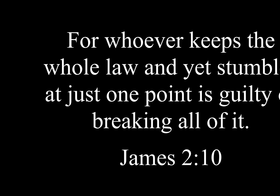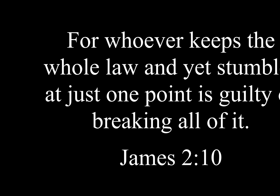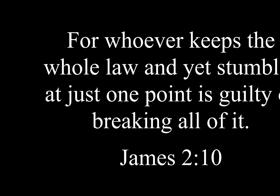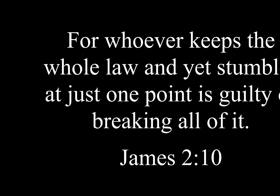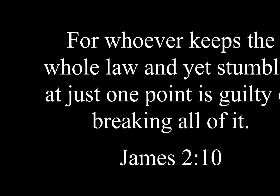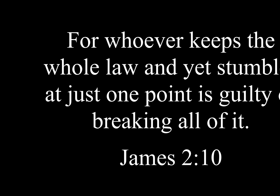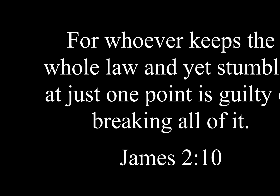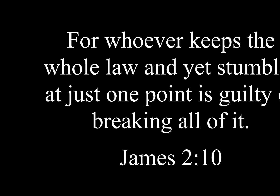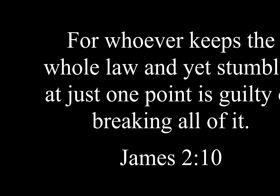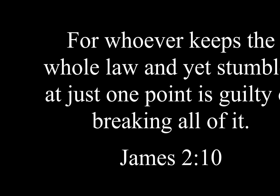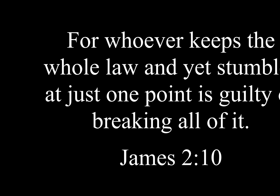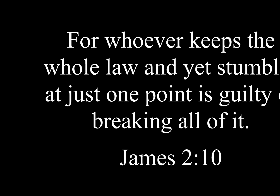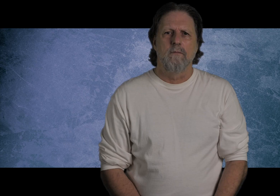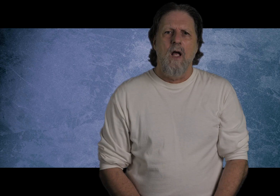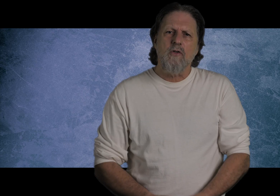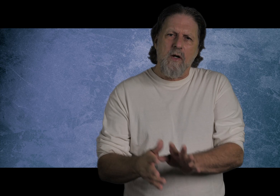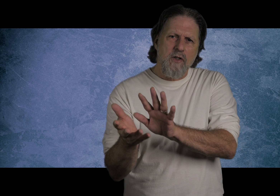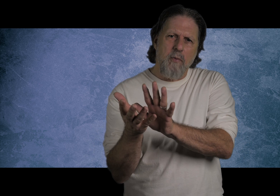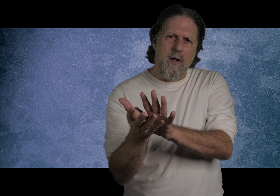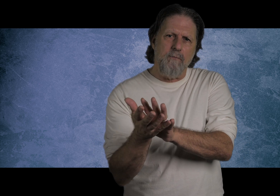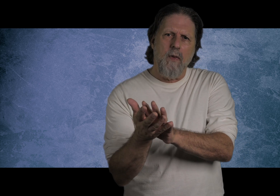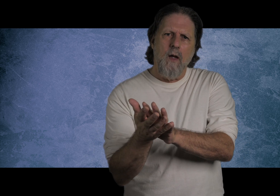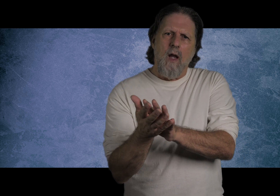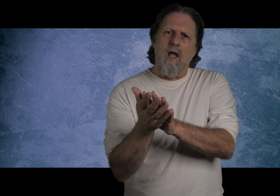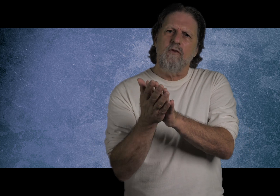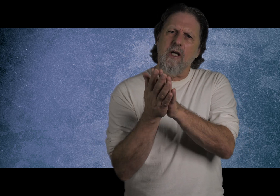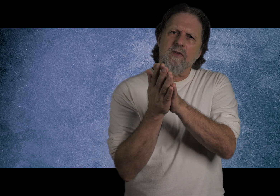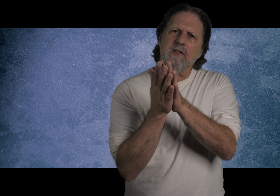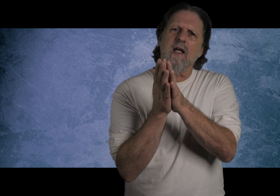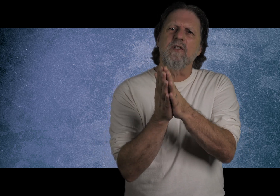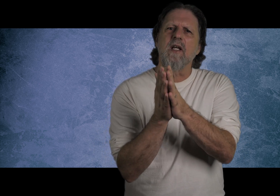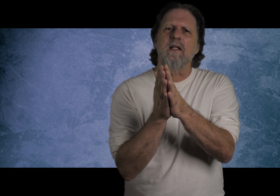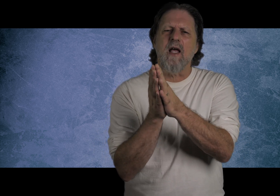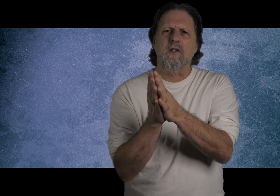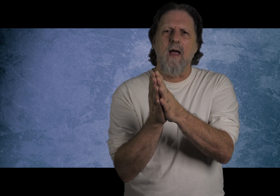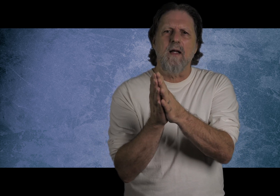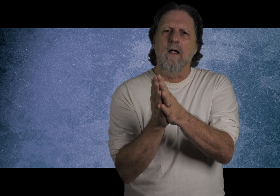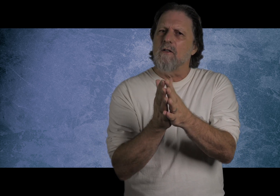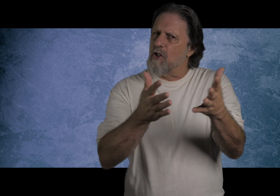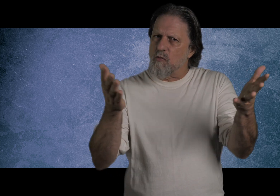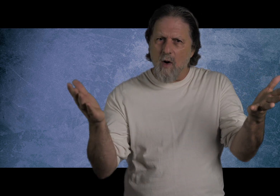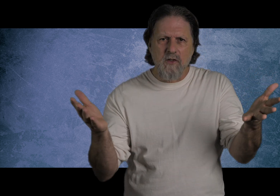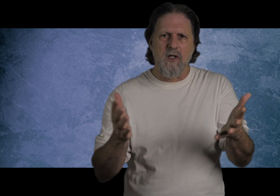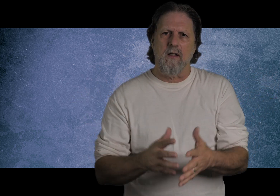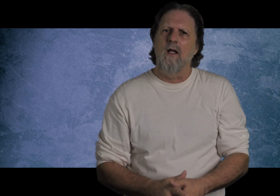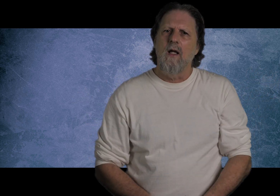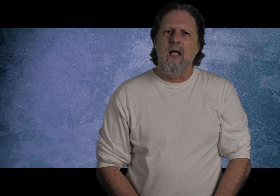of breaking all of it. So, here's the point. If Jesus had sinned as a man, just one sin, He